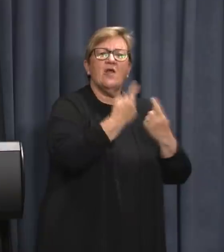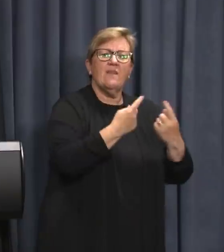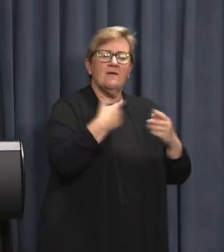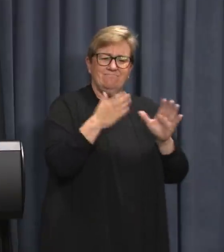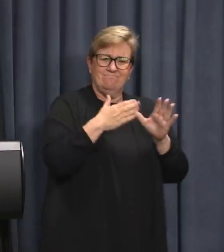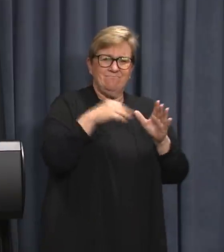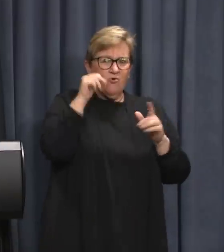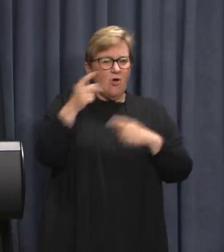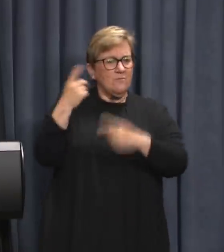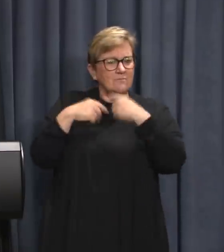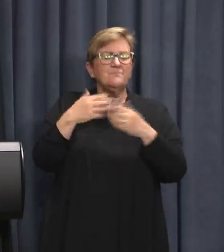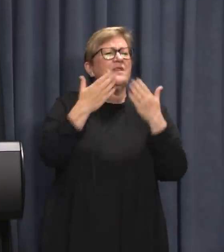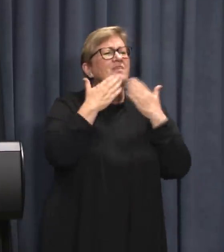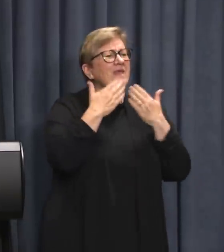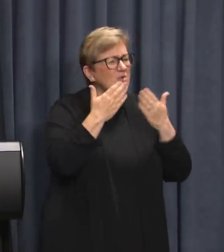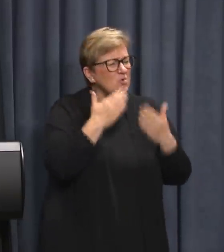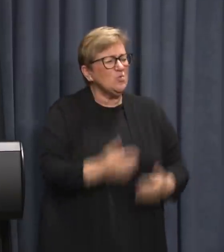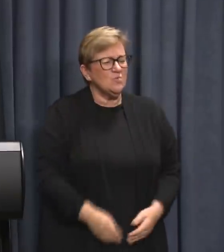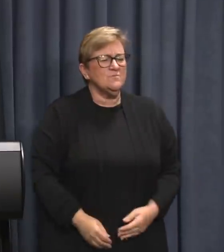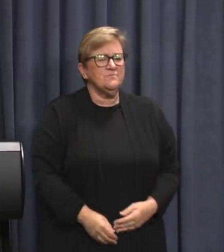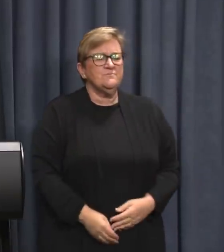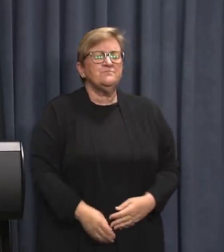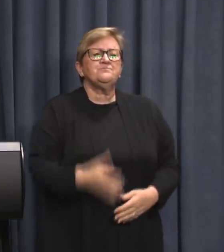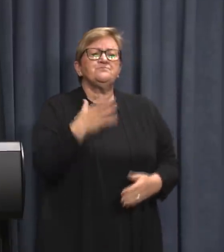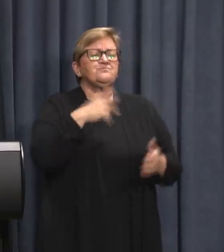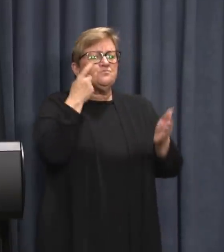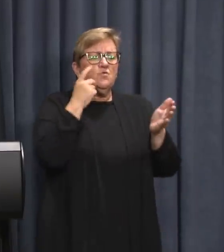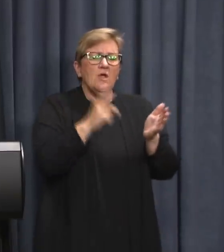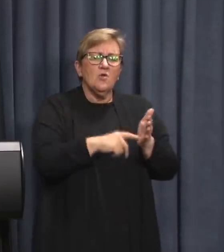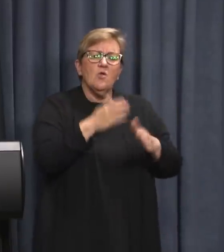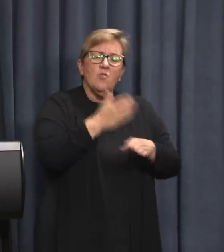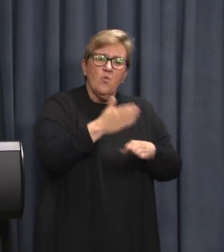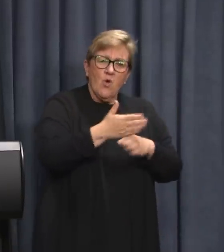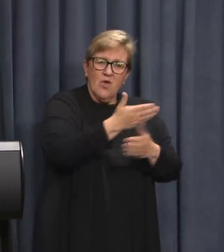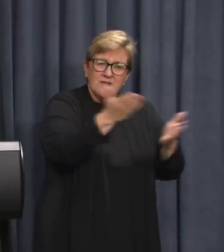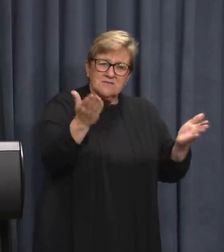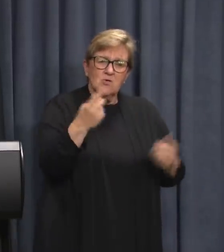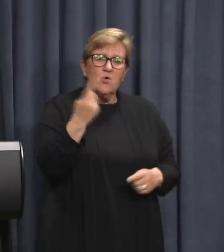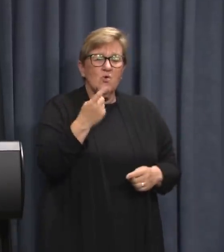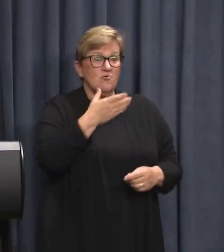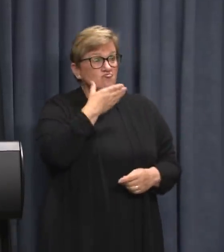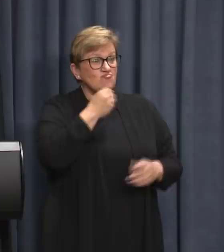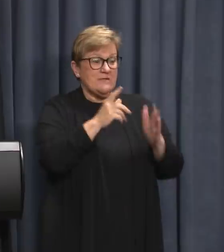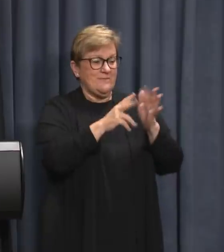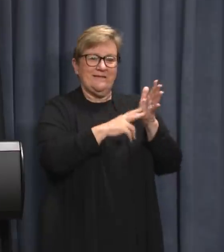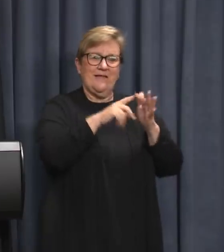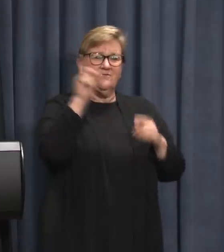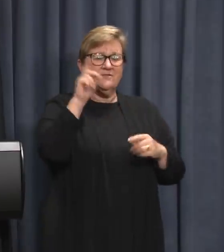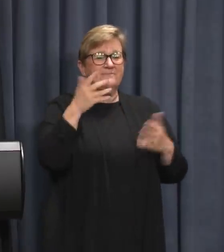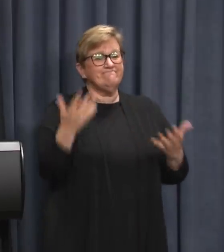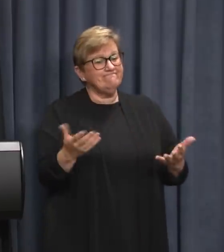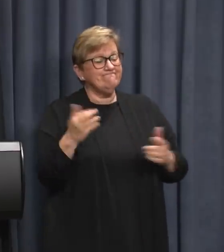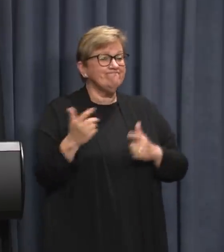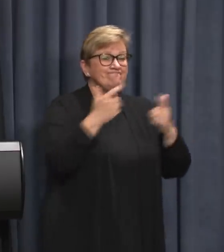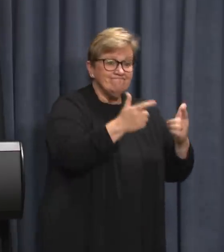we know more. Thank you very much. I'd like to acknowledge the workers who are spending their Christmas Eve staffing